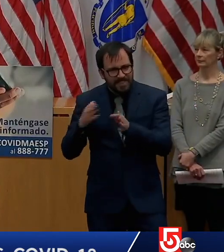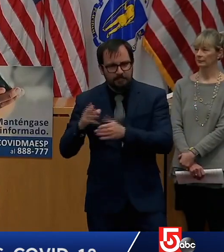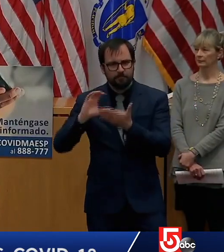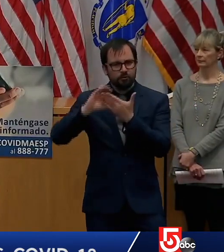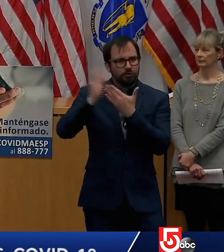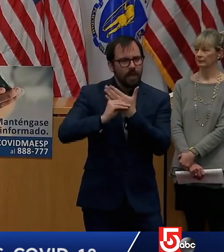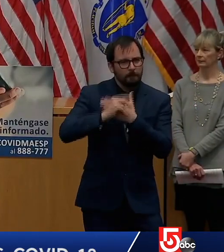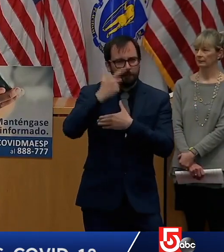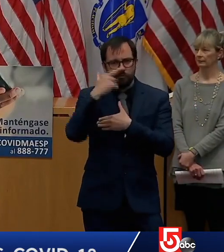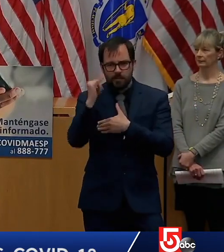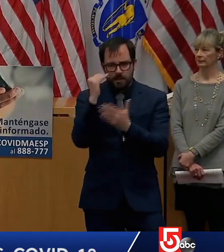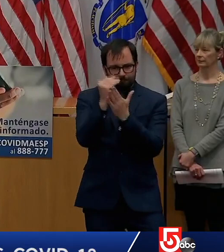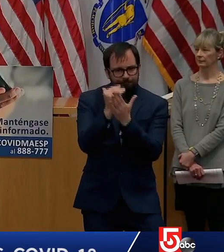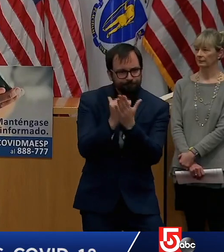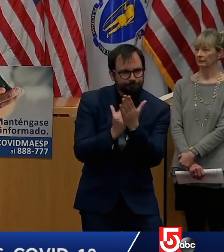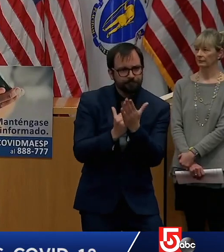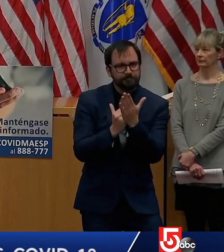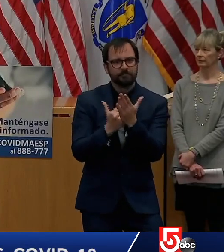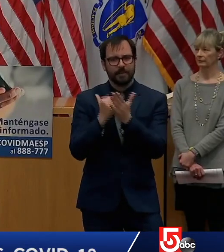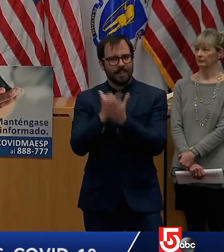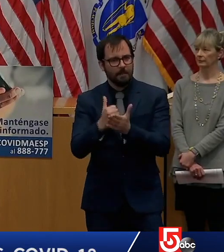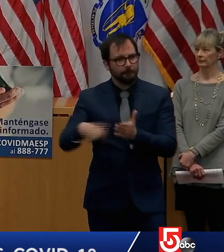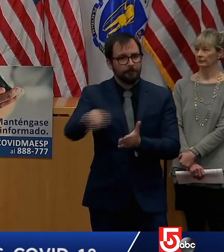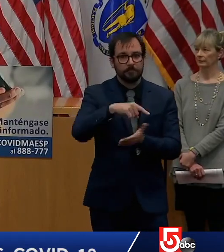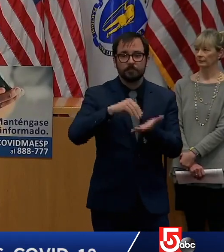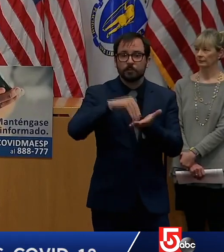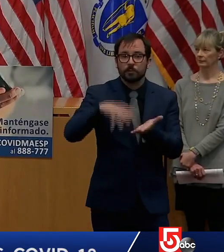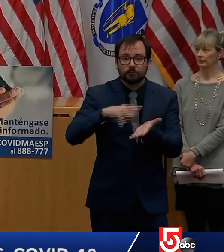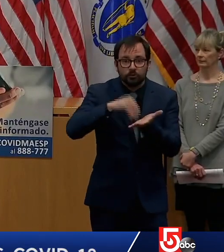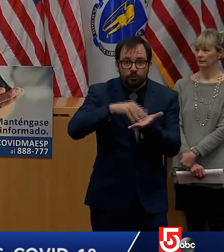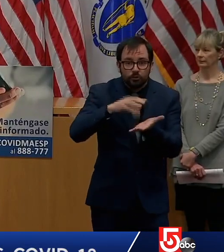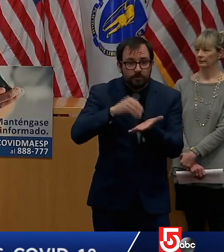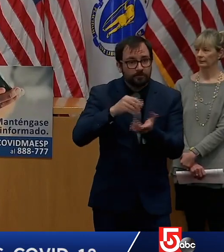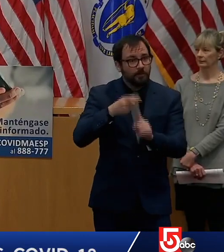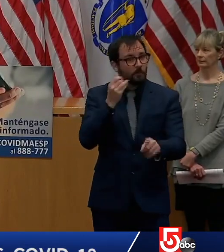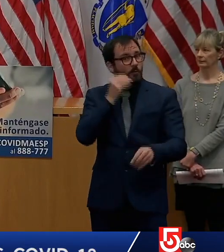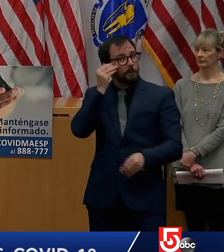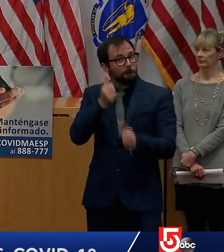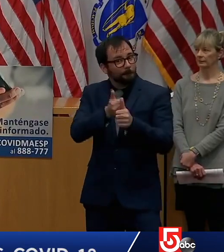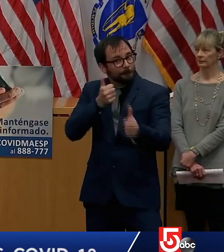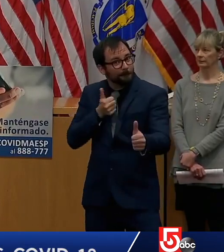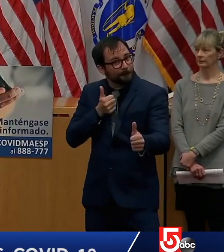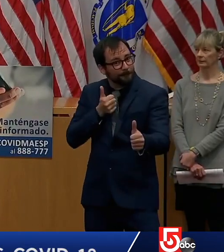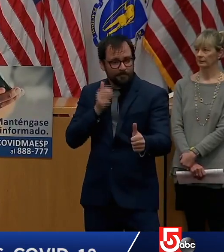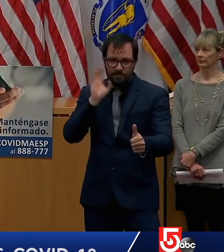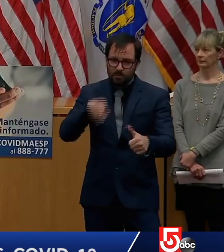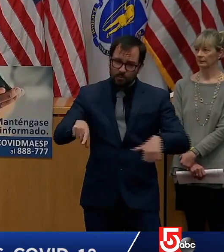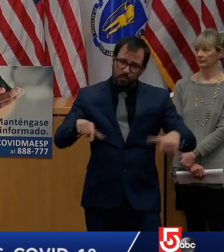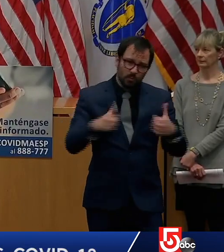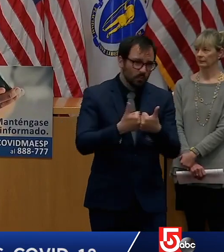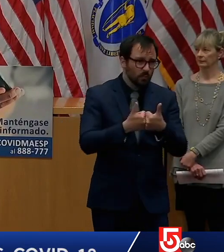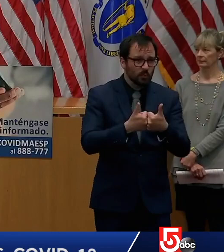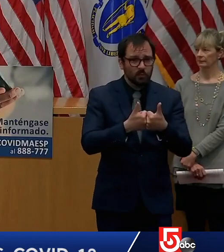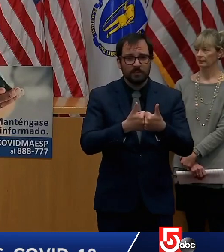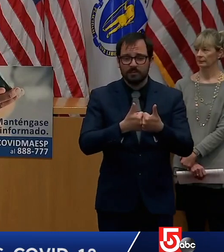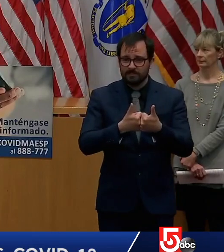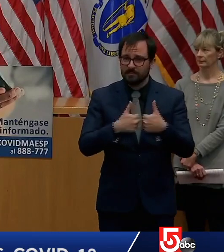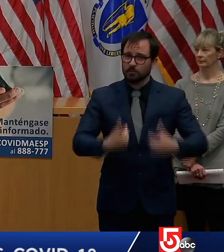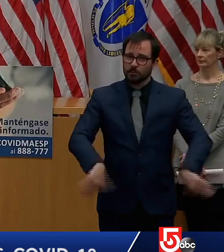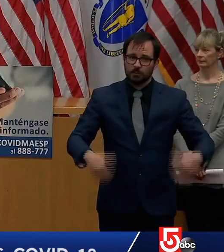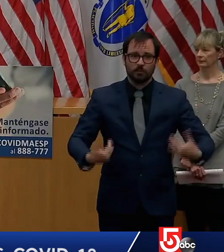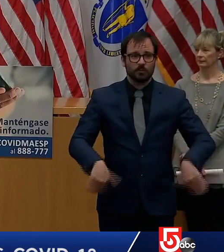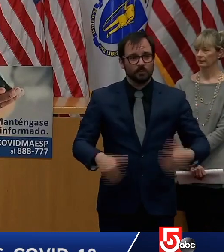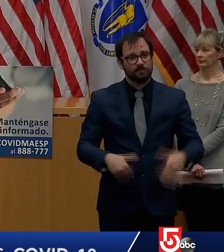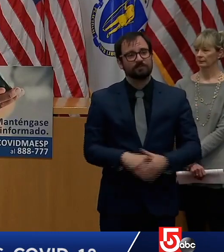circumstances we appreciate how challenging it is to be apart from your students and still find